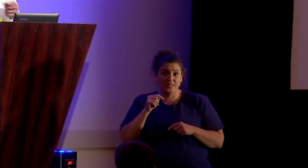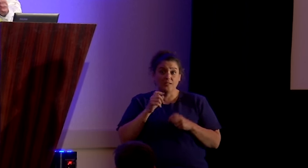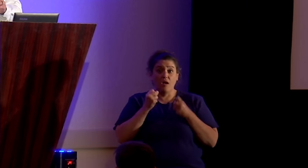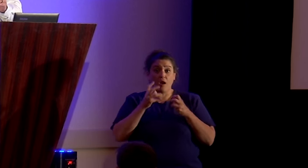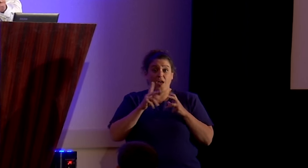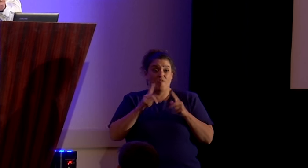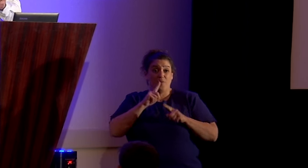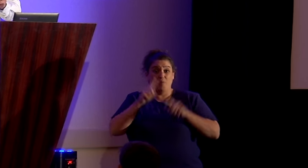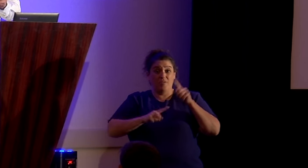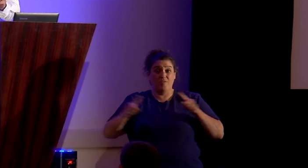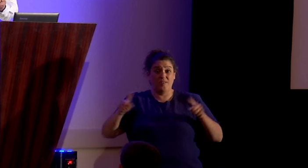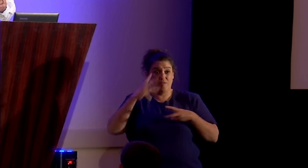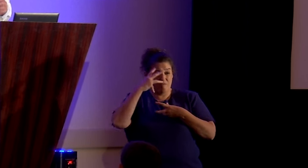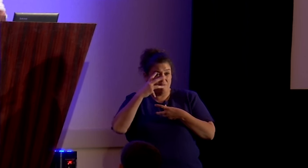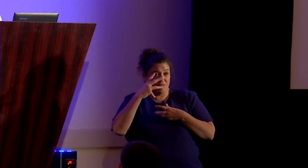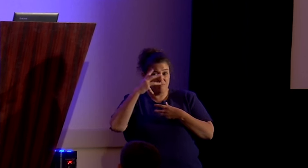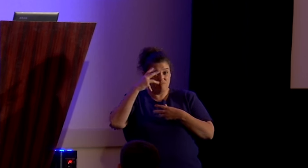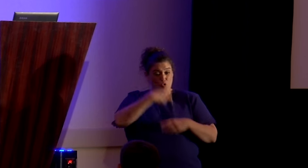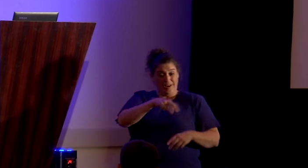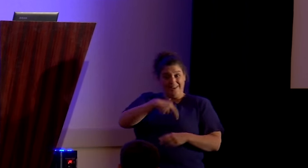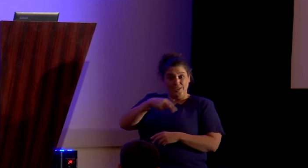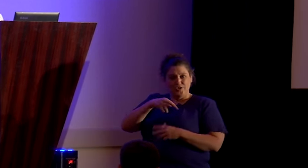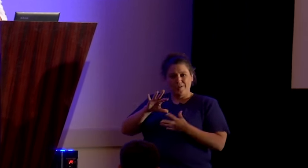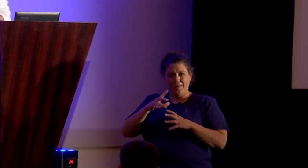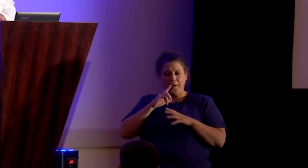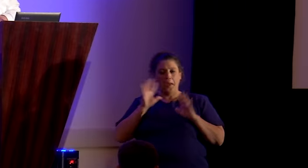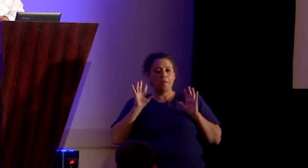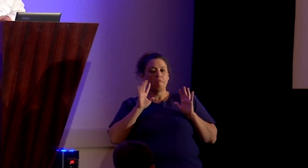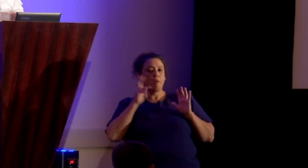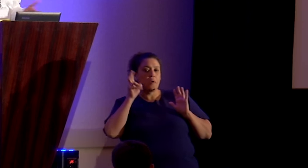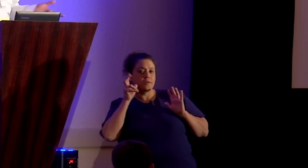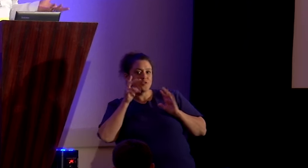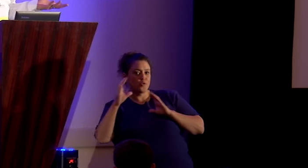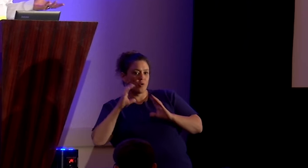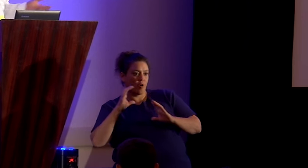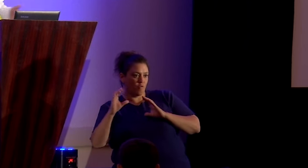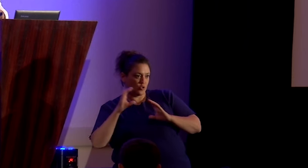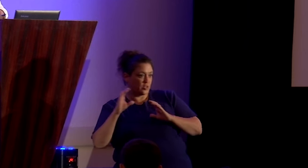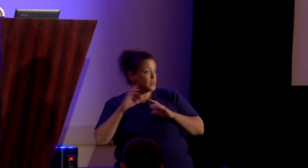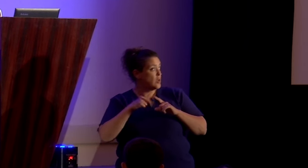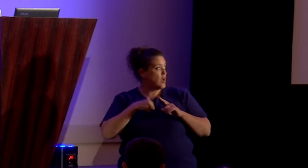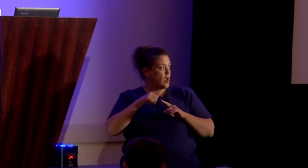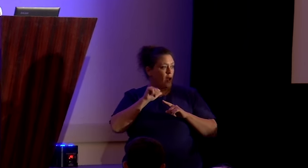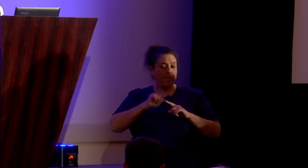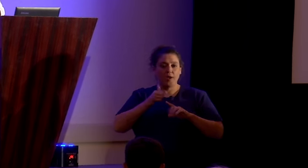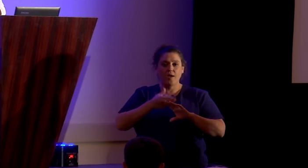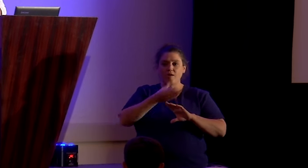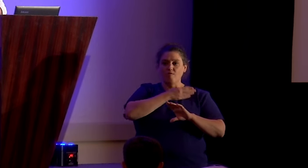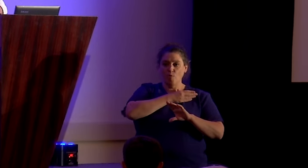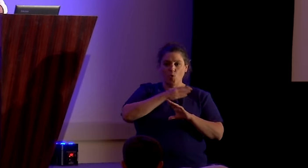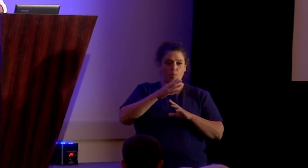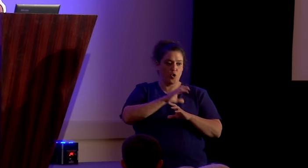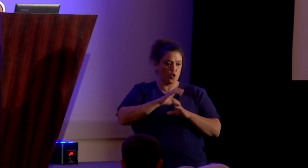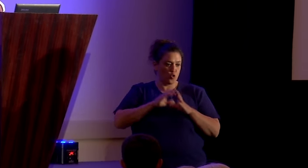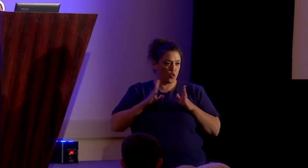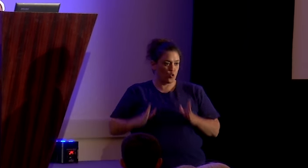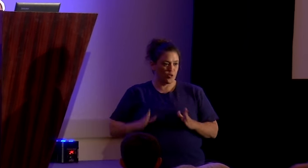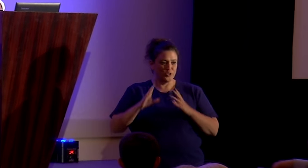faiths are sort of hanging out in the wings and listening to the conversation yeah I'm a former Christian broadcaster I was